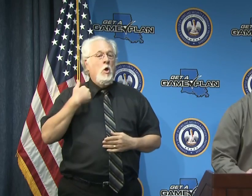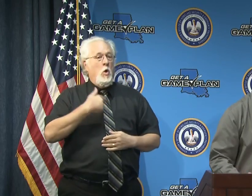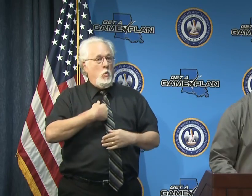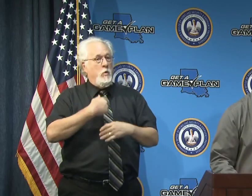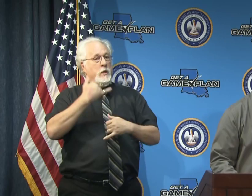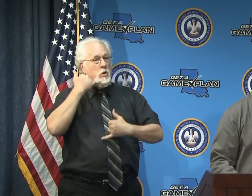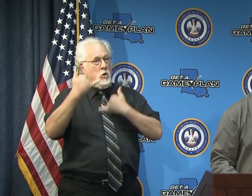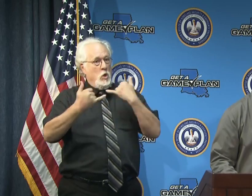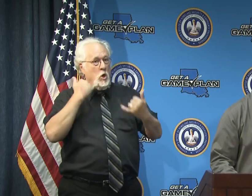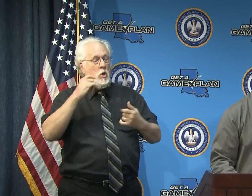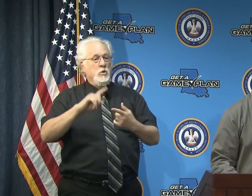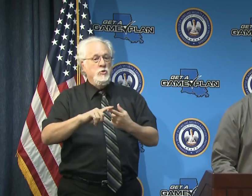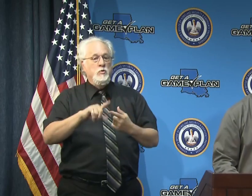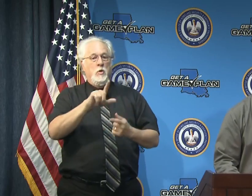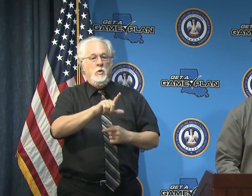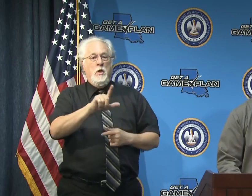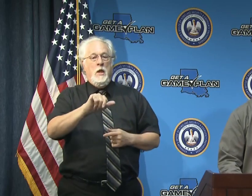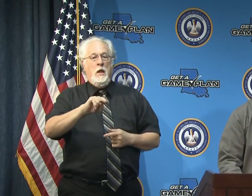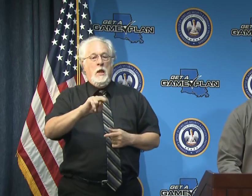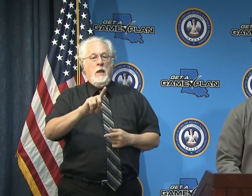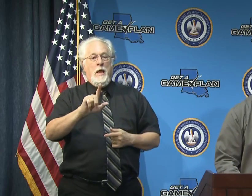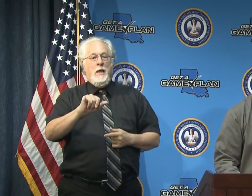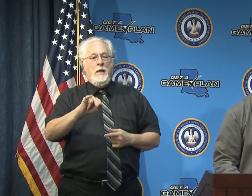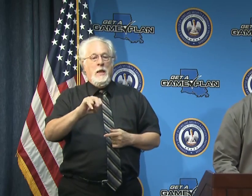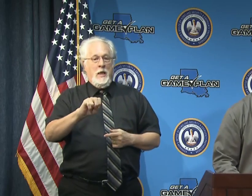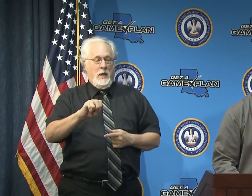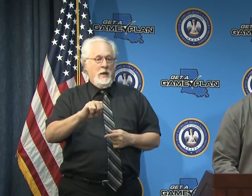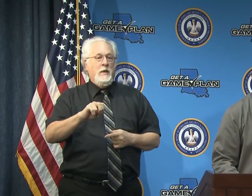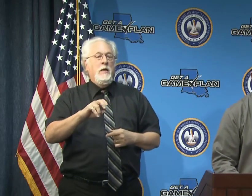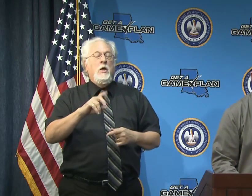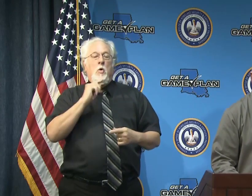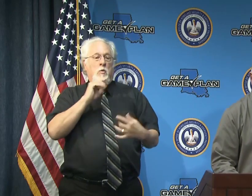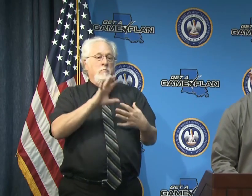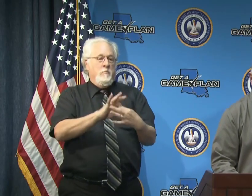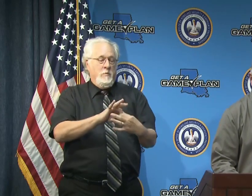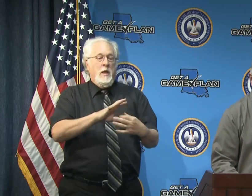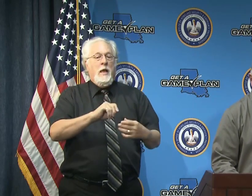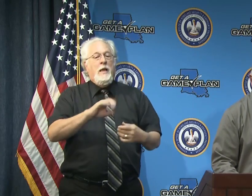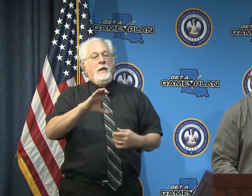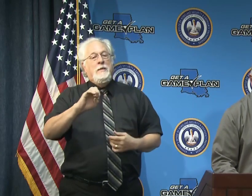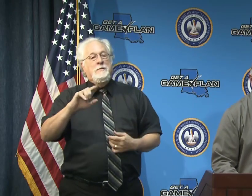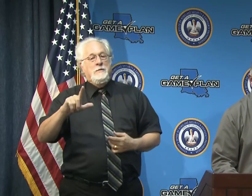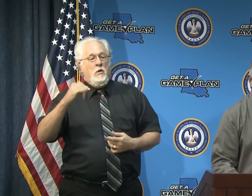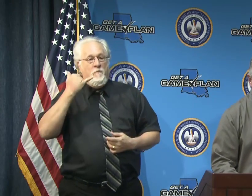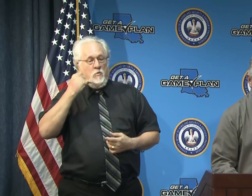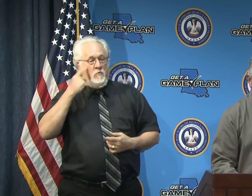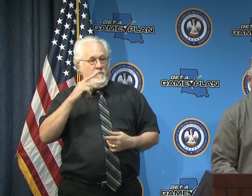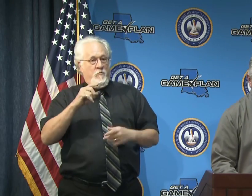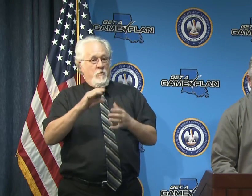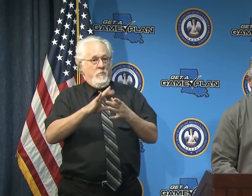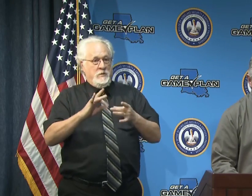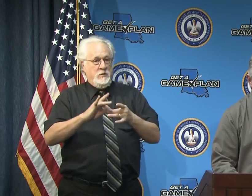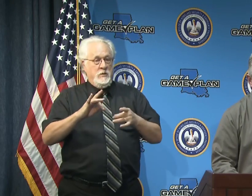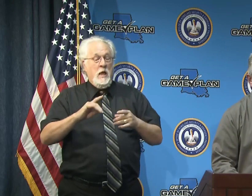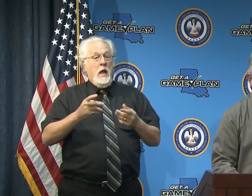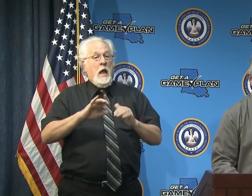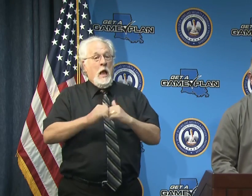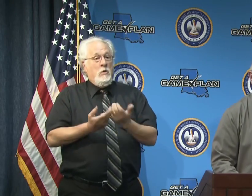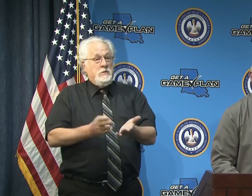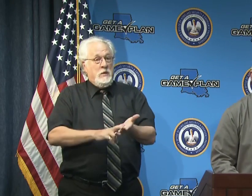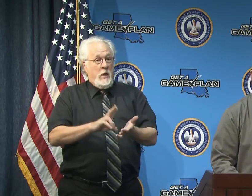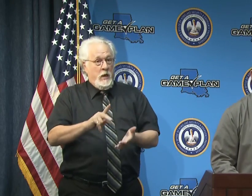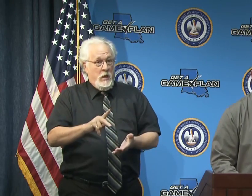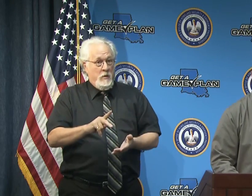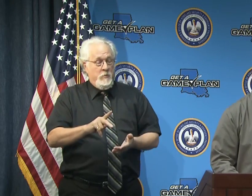make those calls to landlines and the people who opt in for messages on their cell phones and you can sign up for this by registering